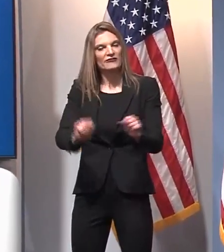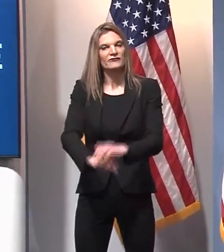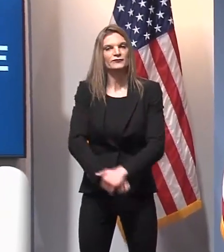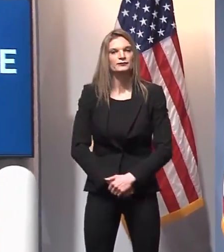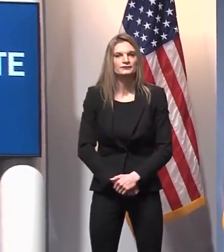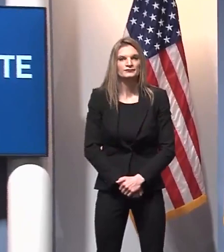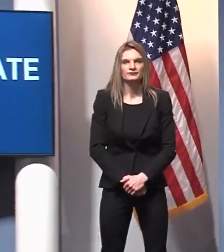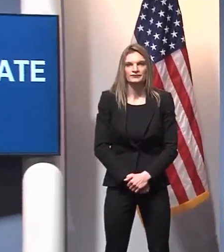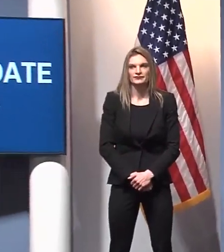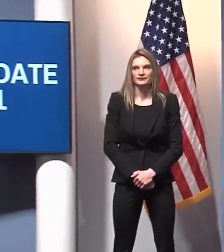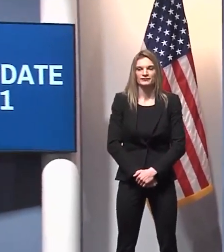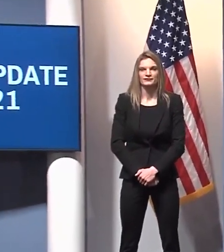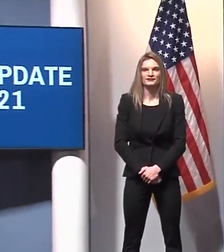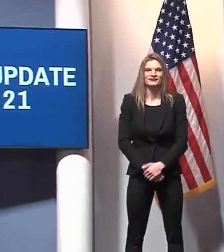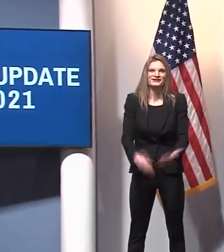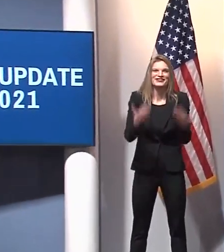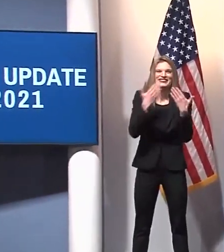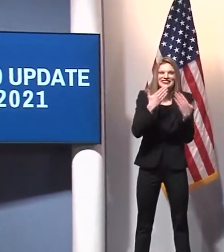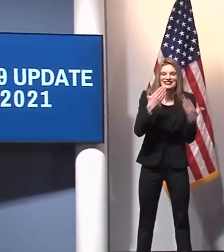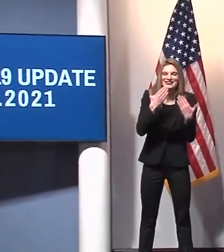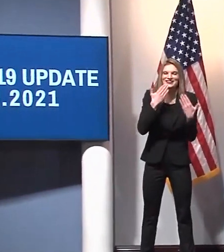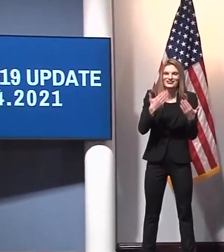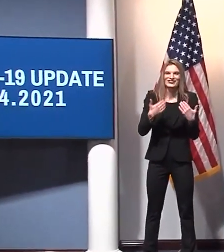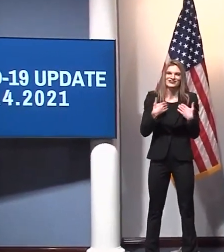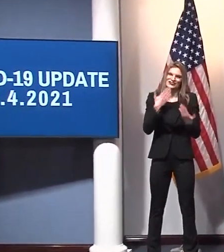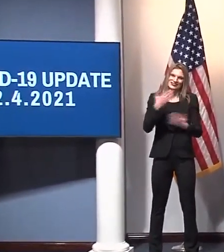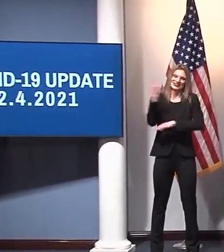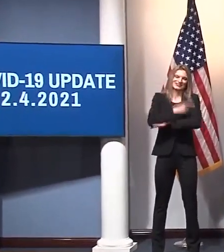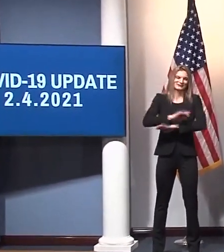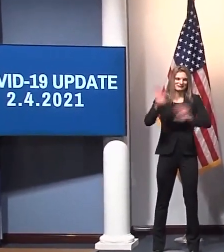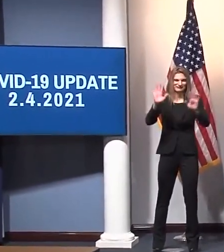All right. Thank you, everybody. Have a good one.